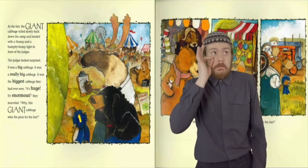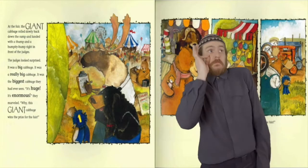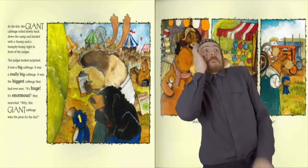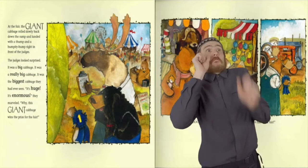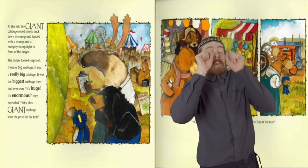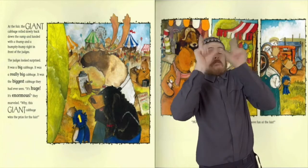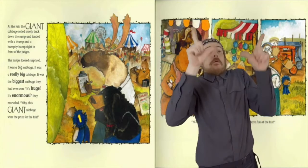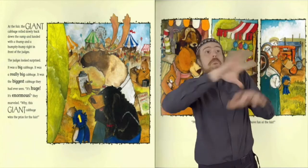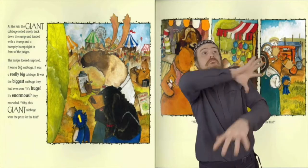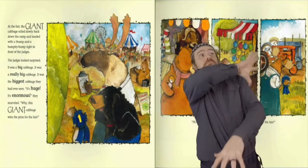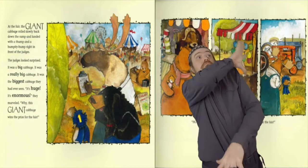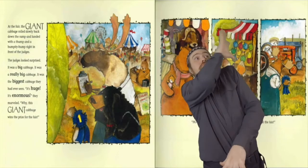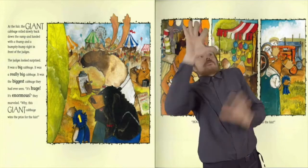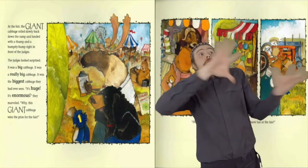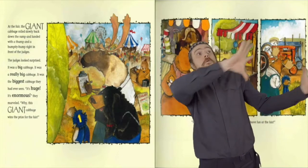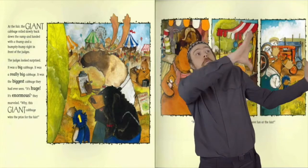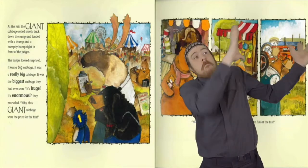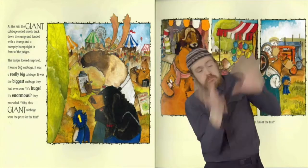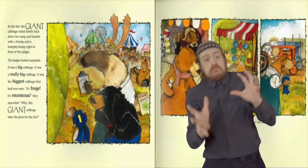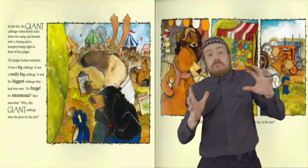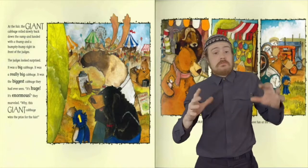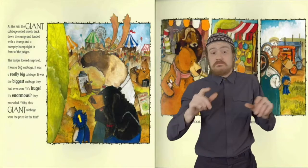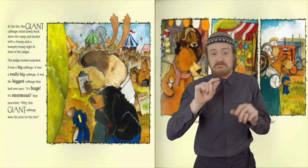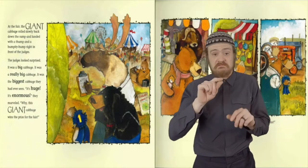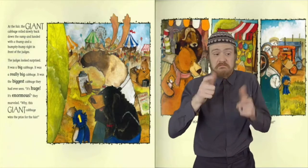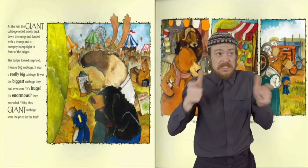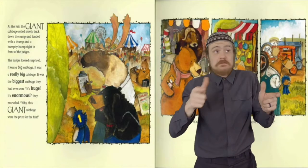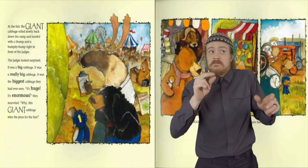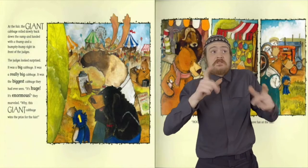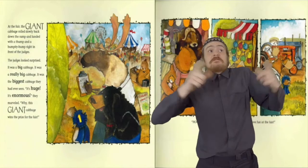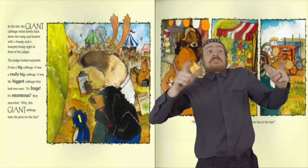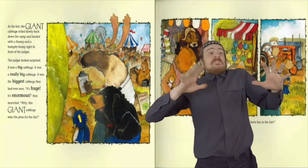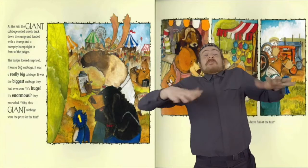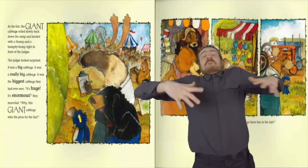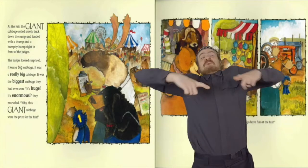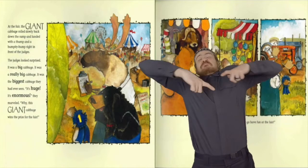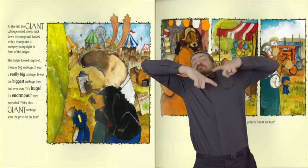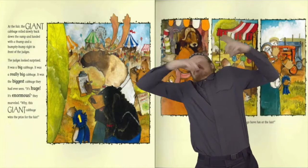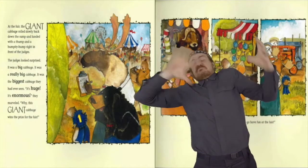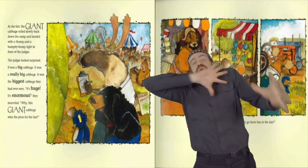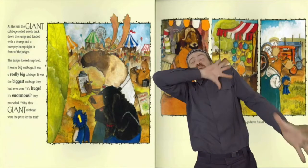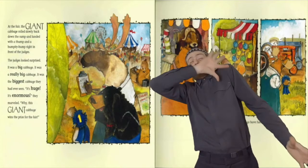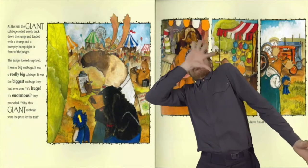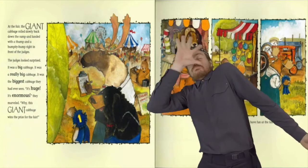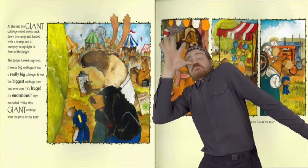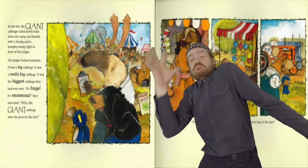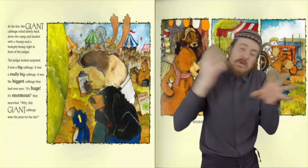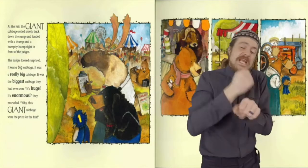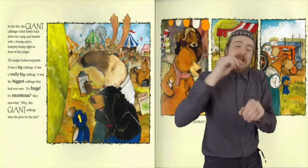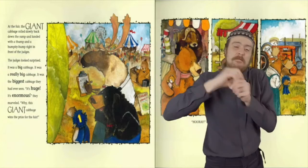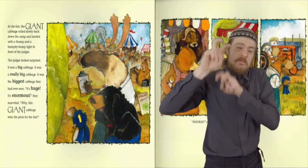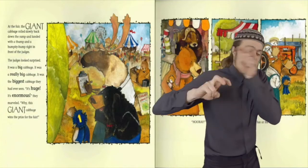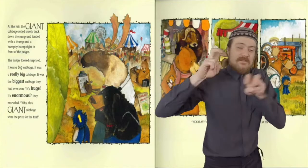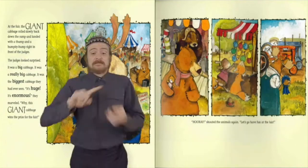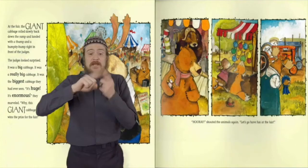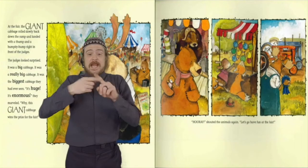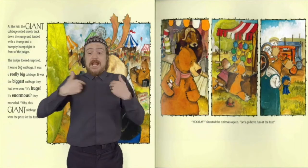judges. The judges looked surprised. It was a big cabbage. It was a really big cabbage.